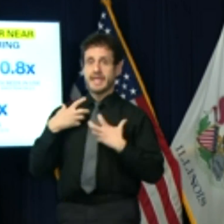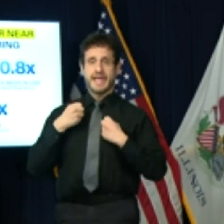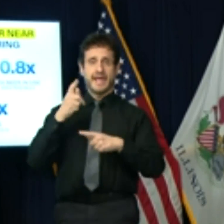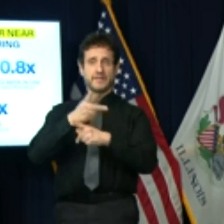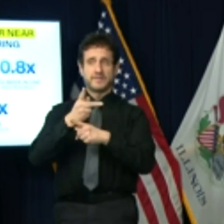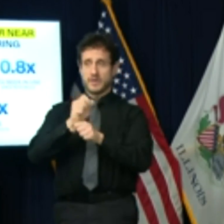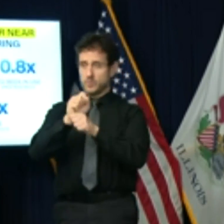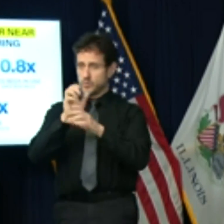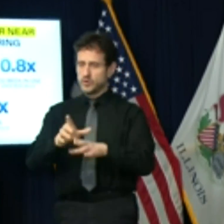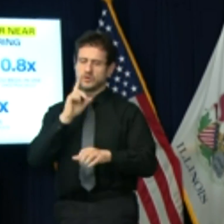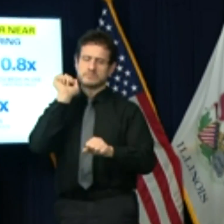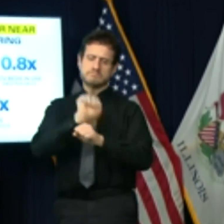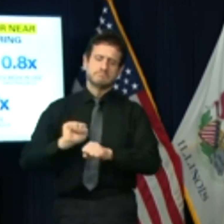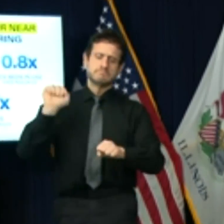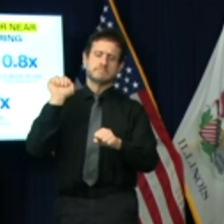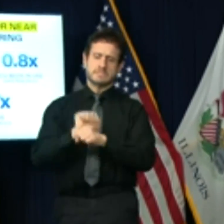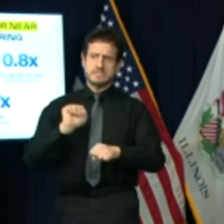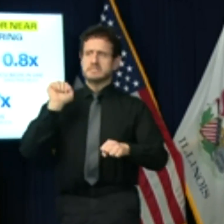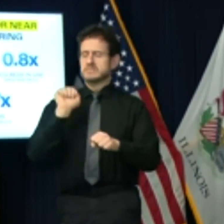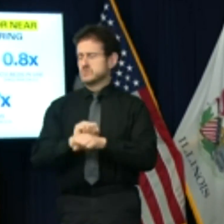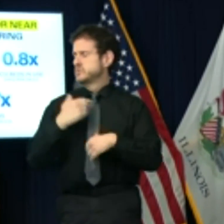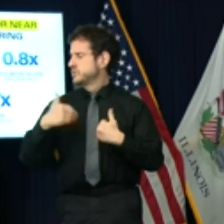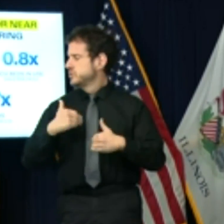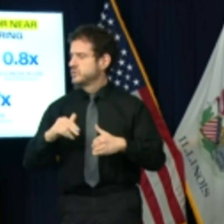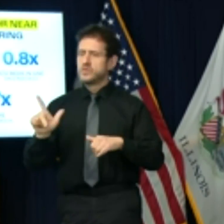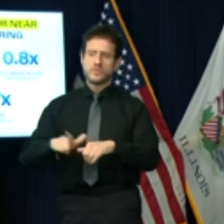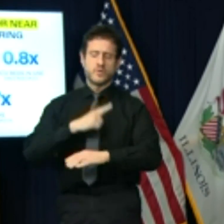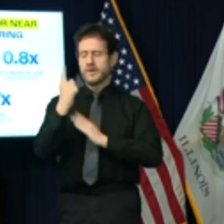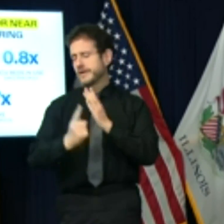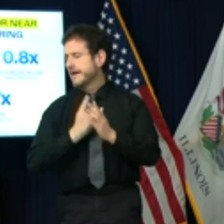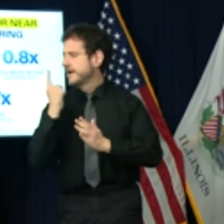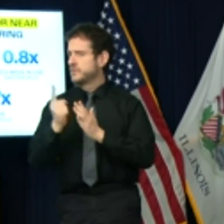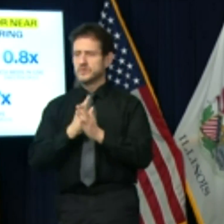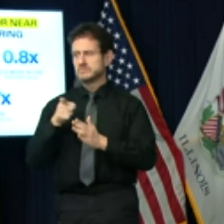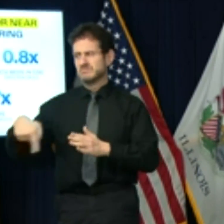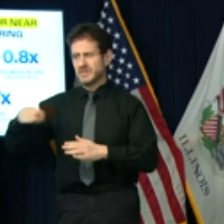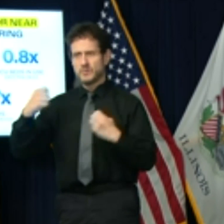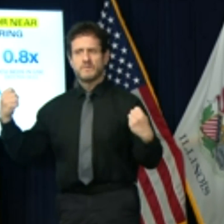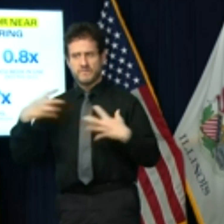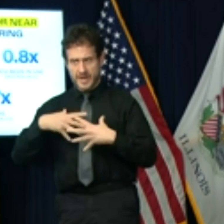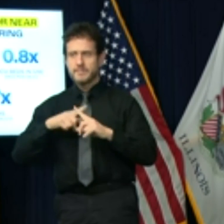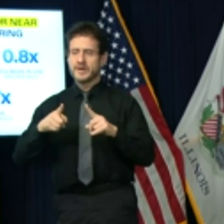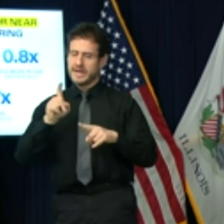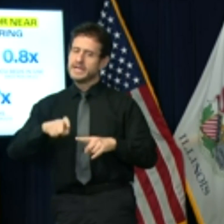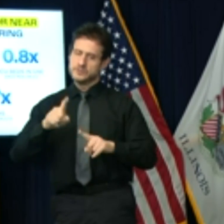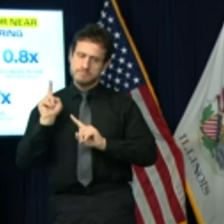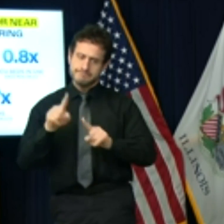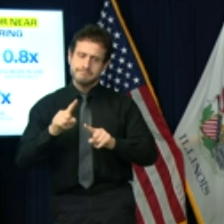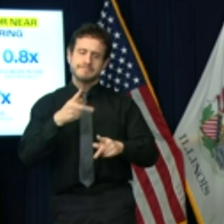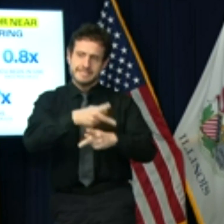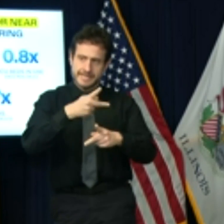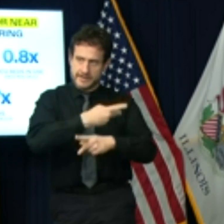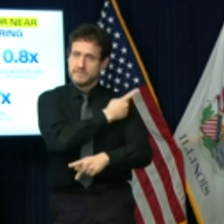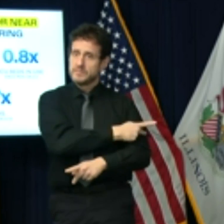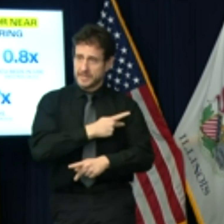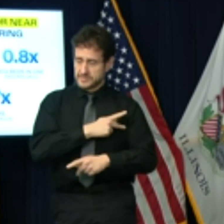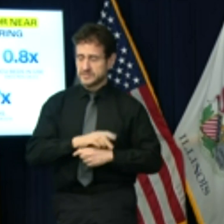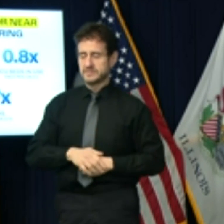monumentally long, terrifying hours caring for their patients. Office workers